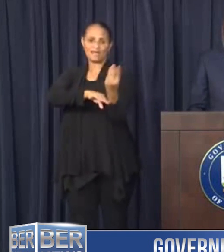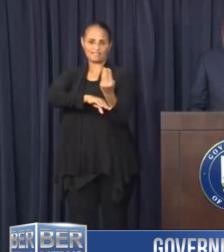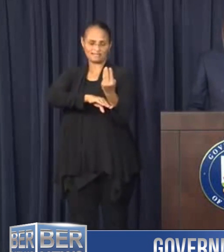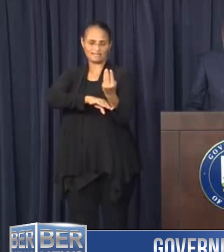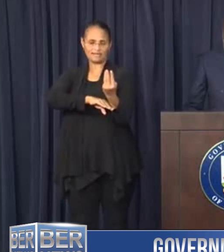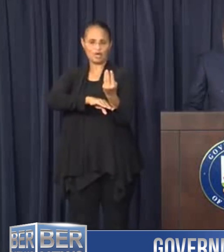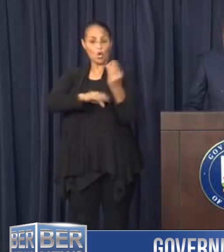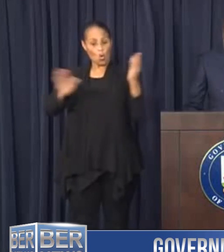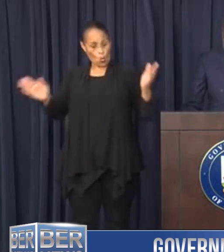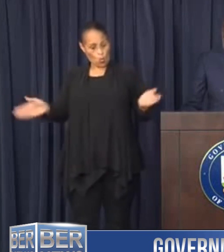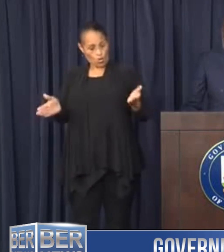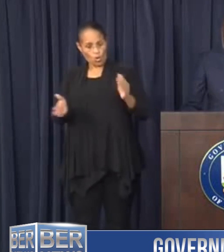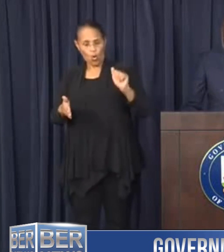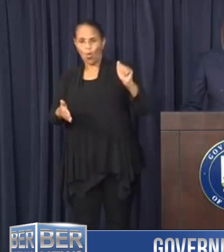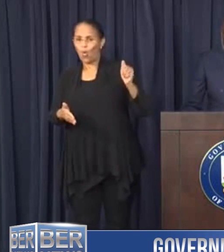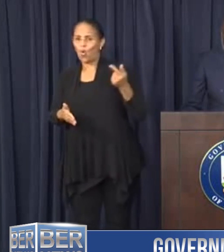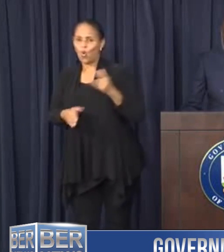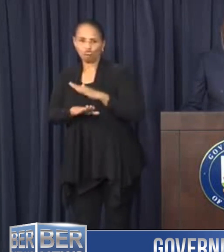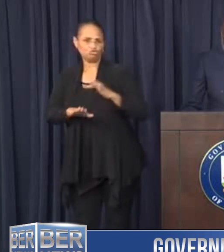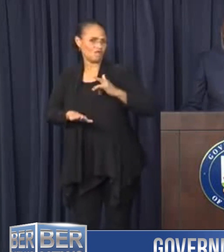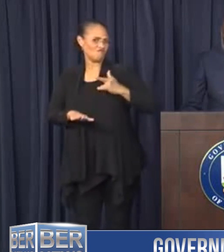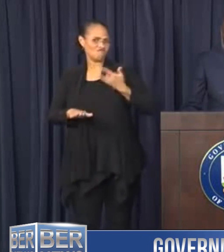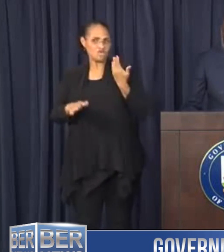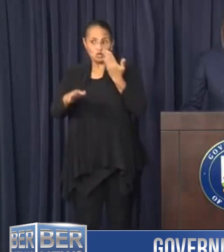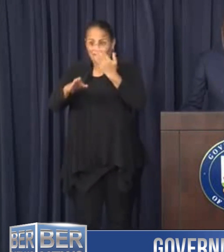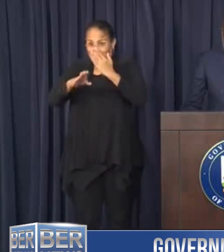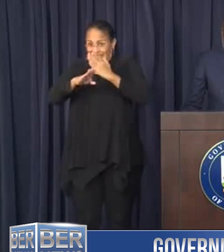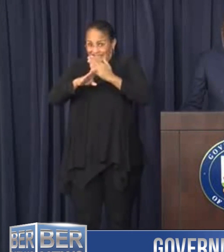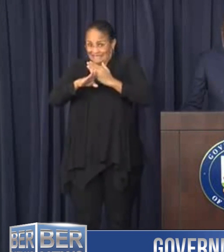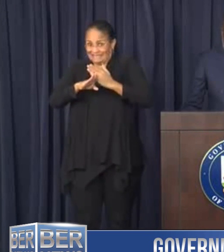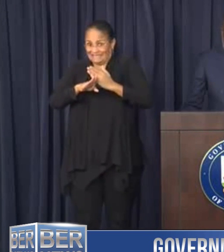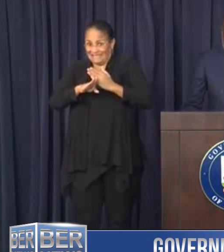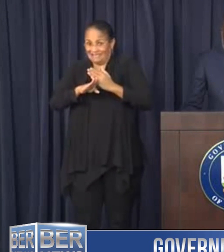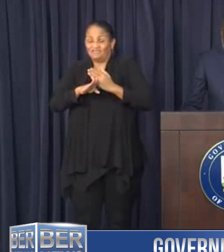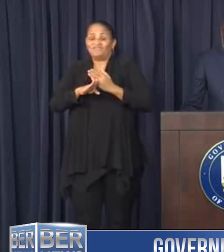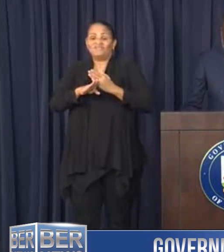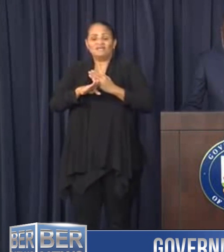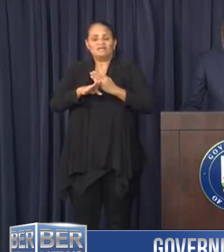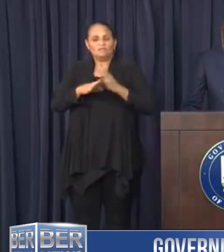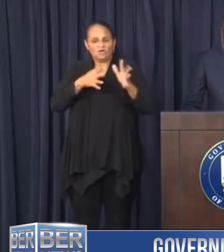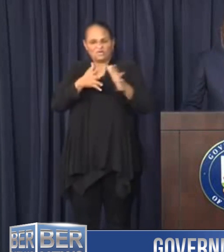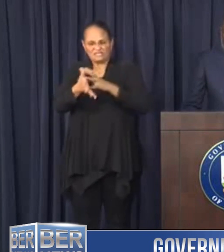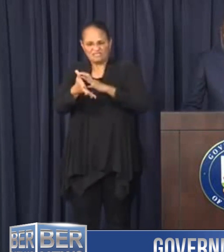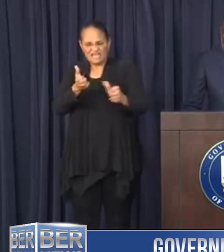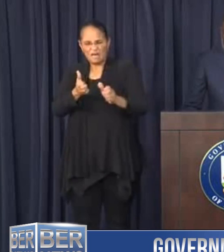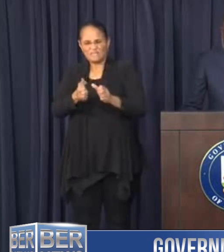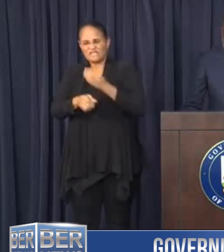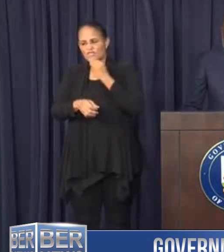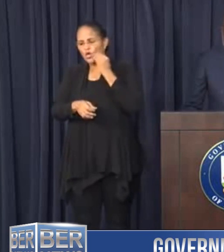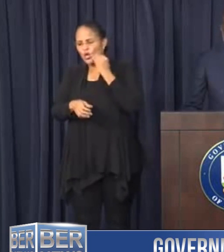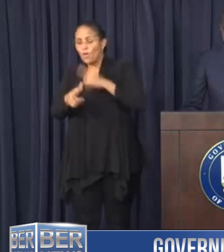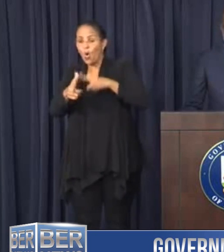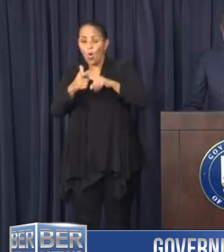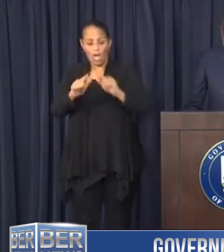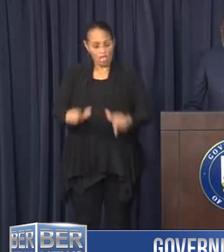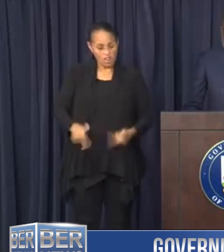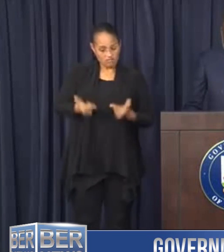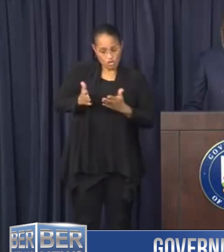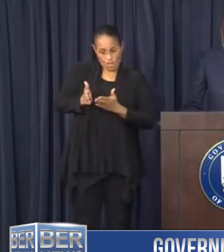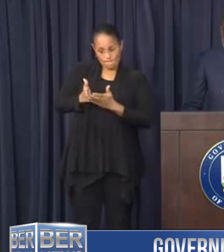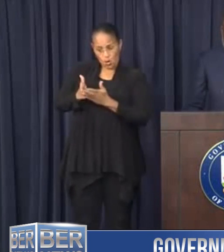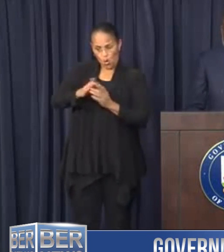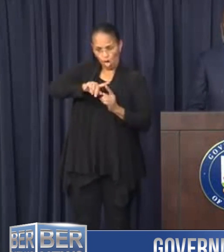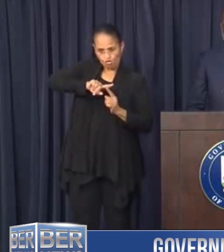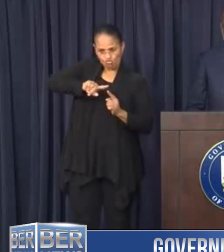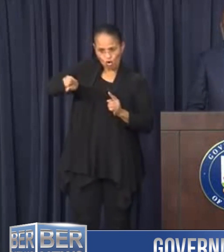We encourage everyone who feels unsafe in their home due to damage from Hurricane Alberto and people who live on boats to go to the